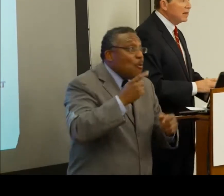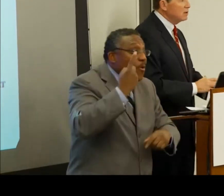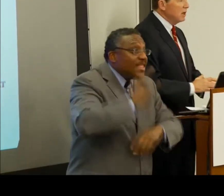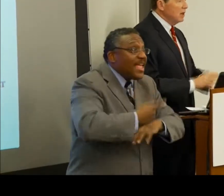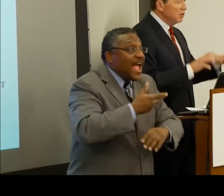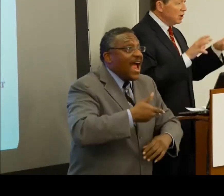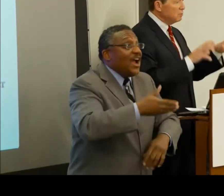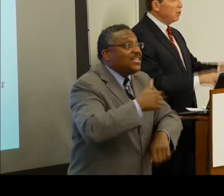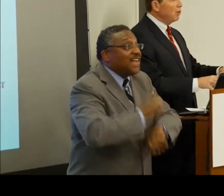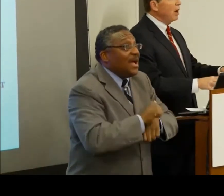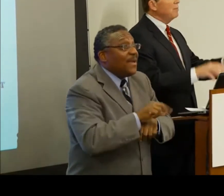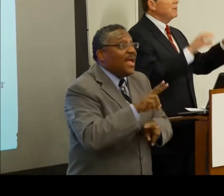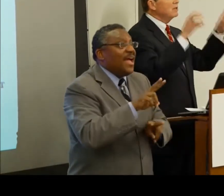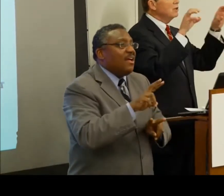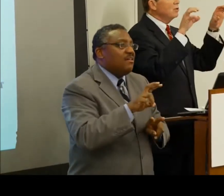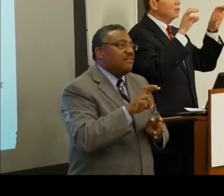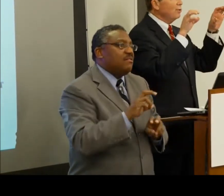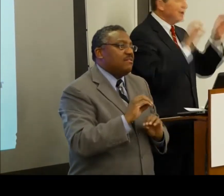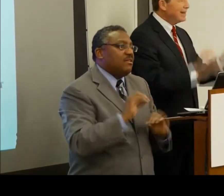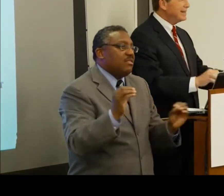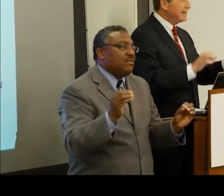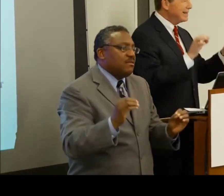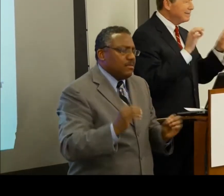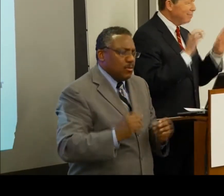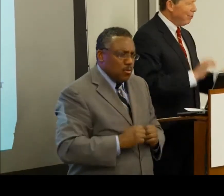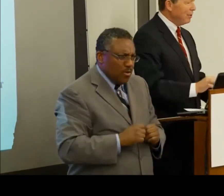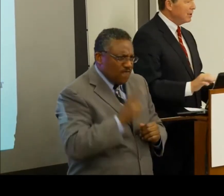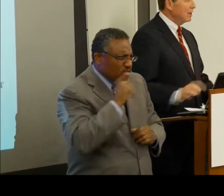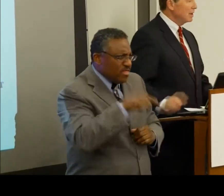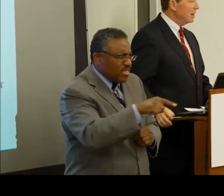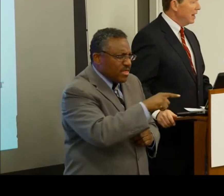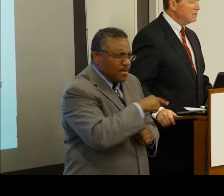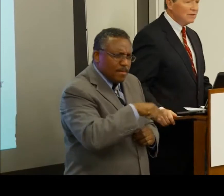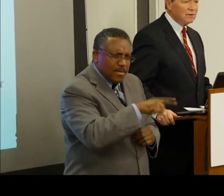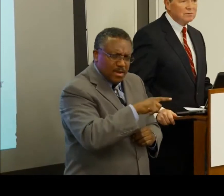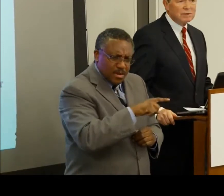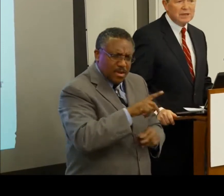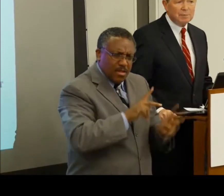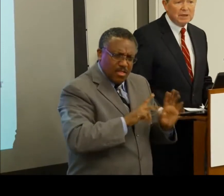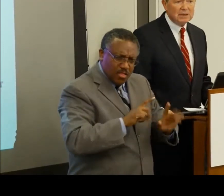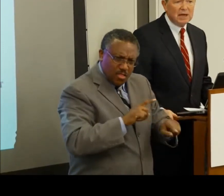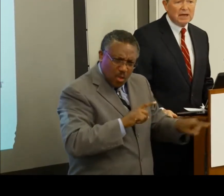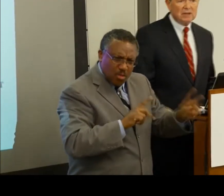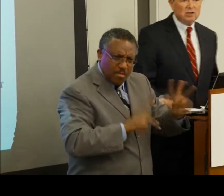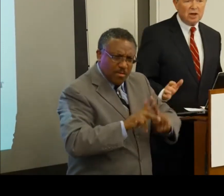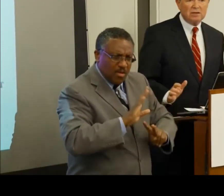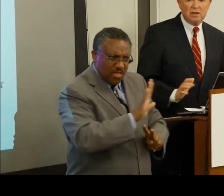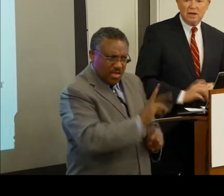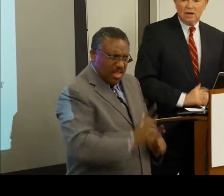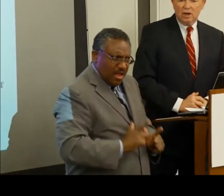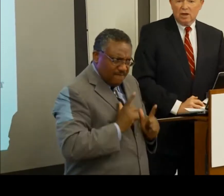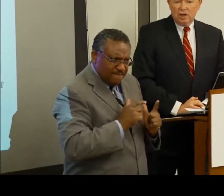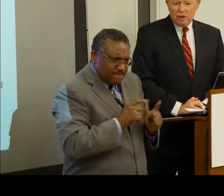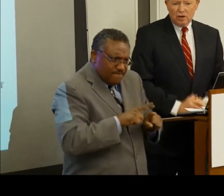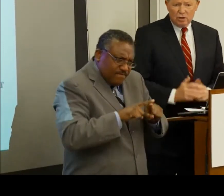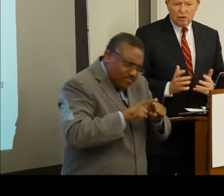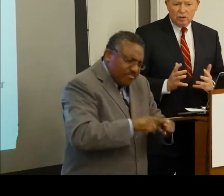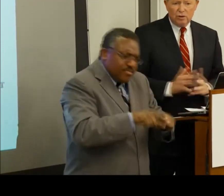Some have said that this program is so critically important in the lives of those recipients that it's just